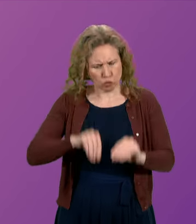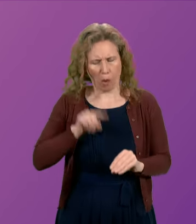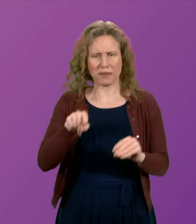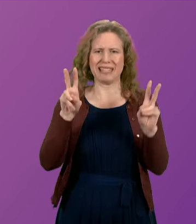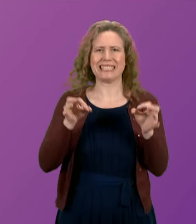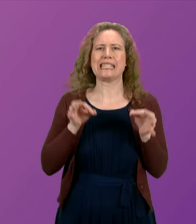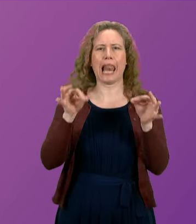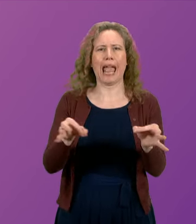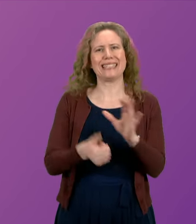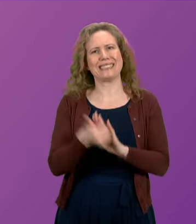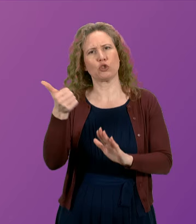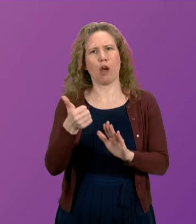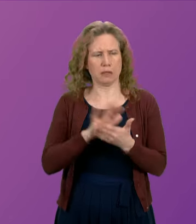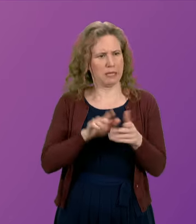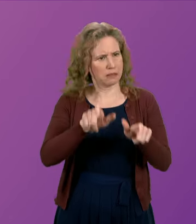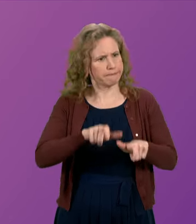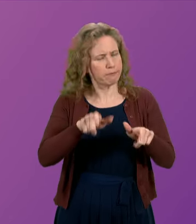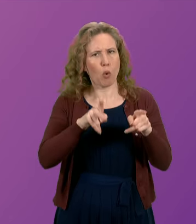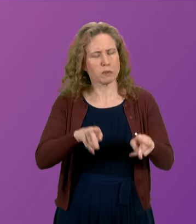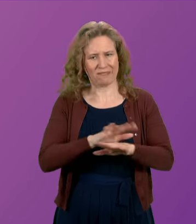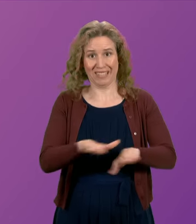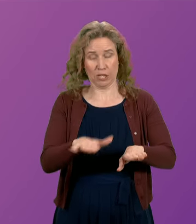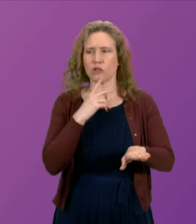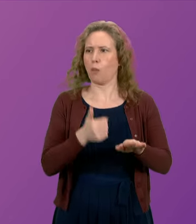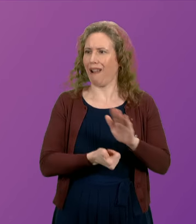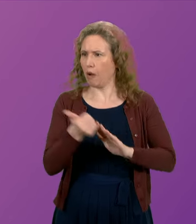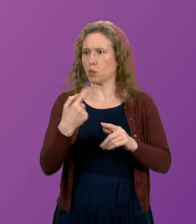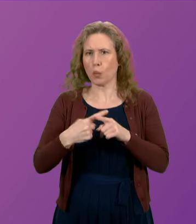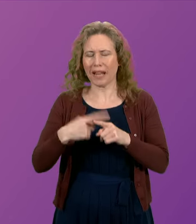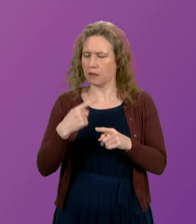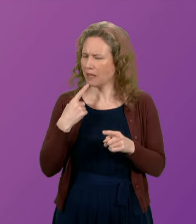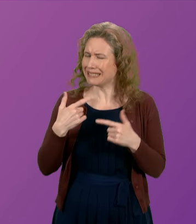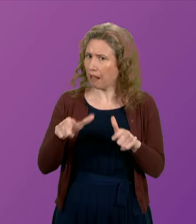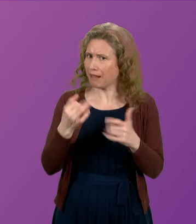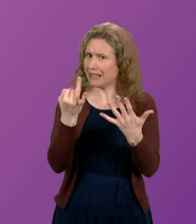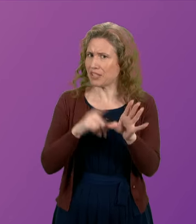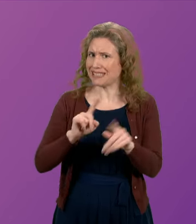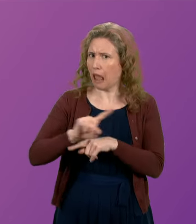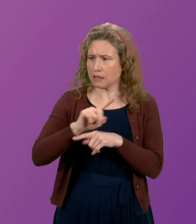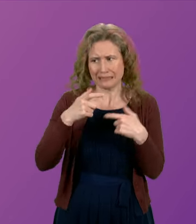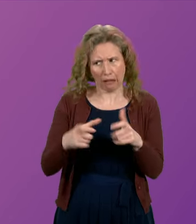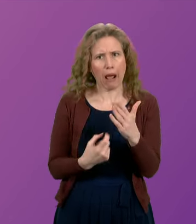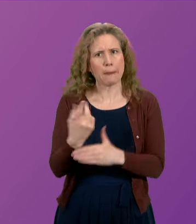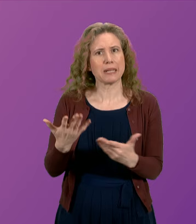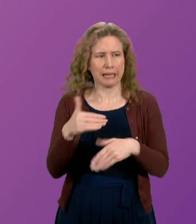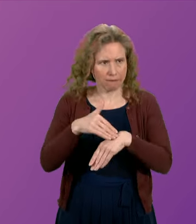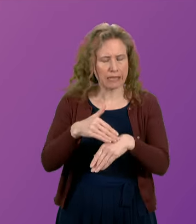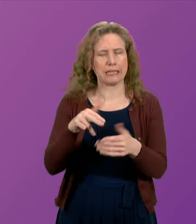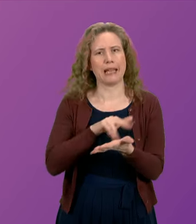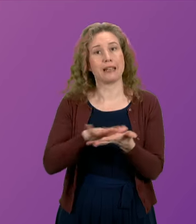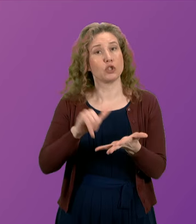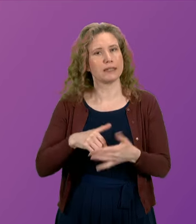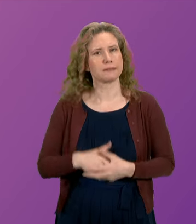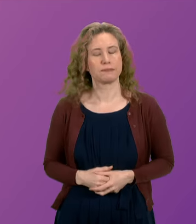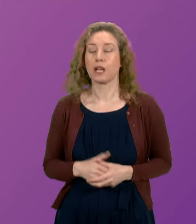years ago. The SNP were going to get rid of delayed discharge altogether, and it is still having a huge impact on our NHS now. Now,